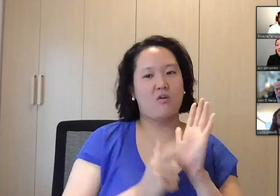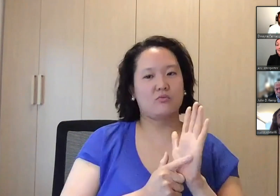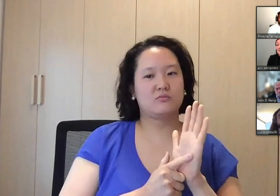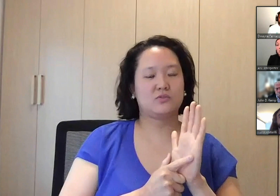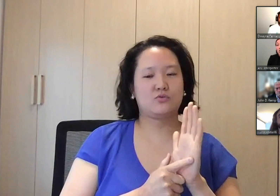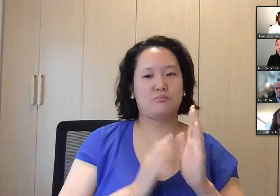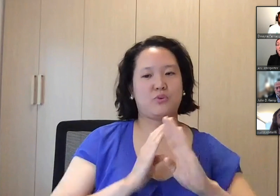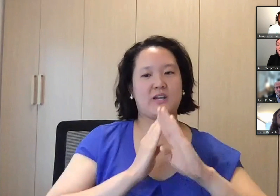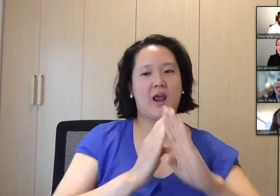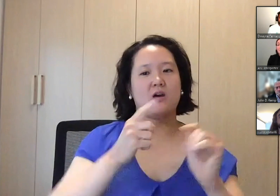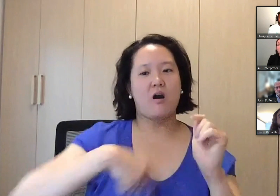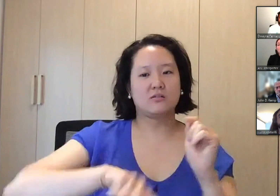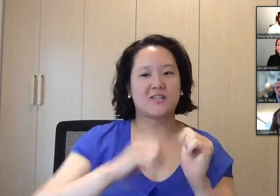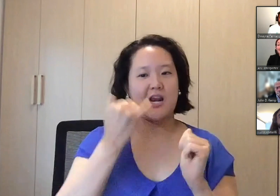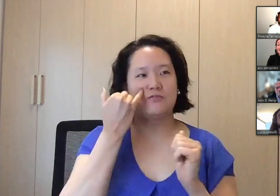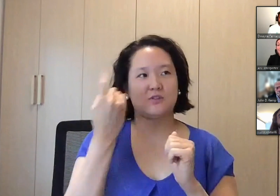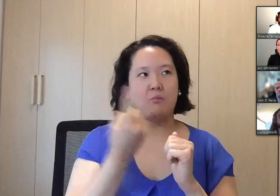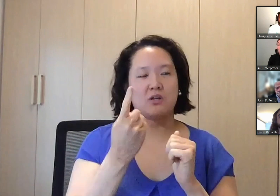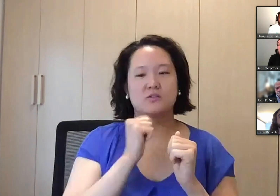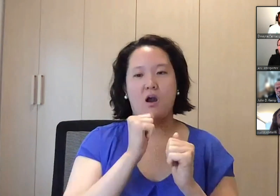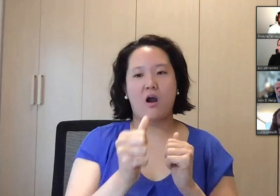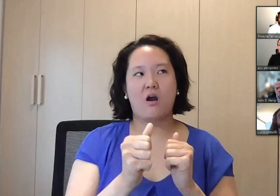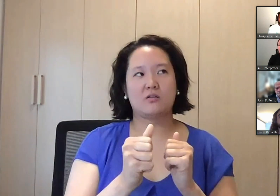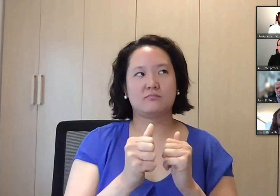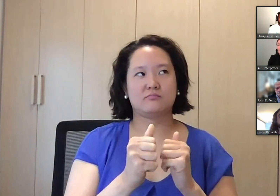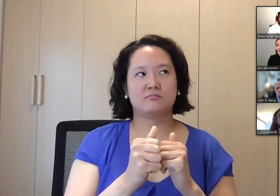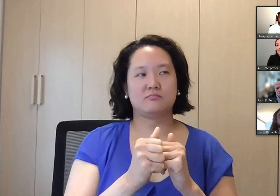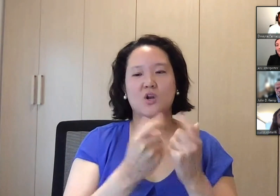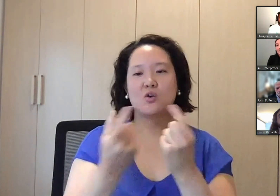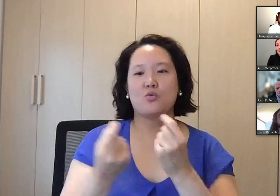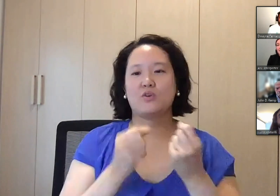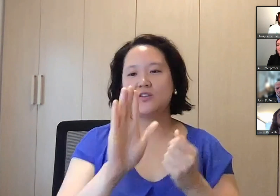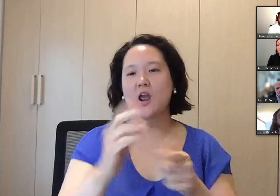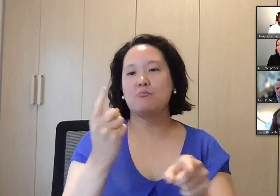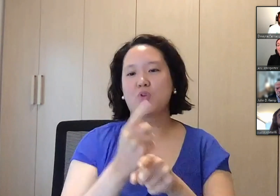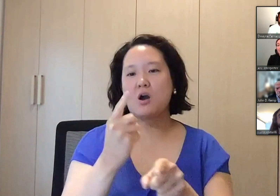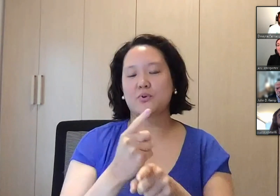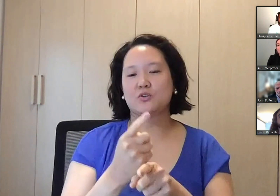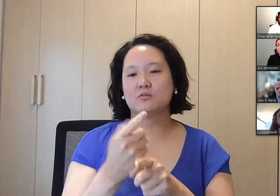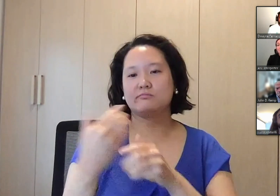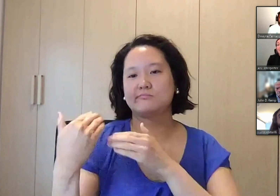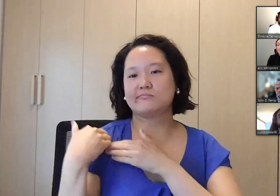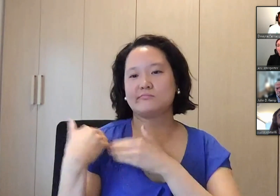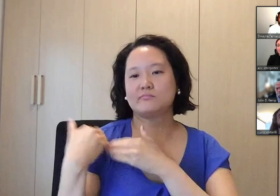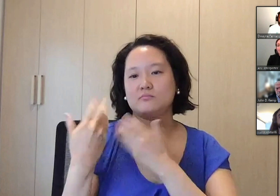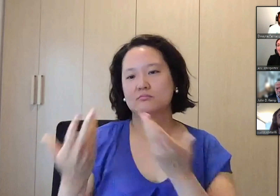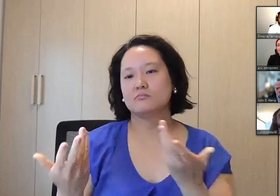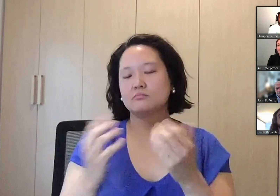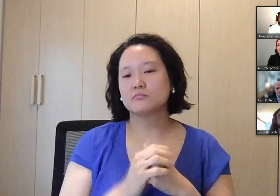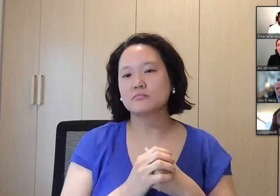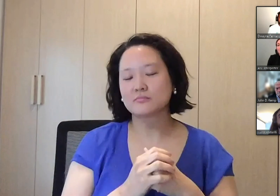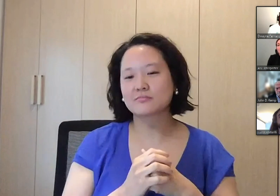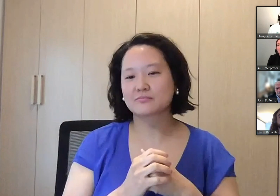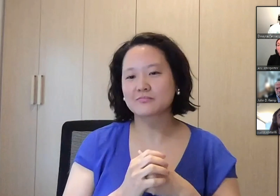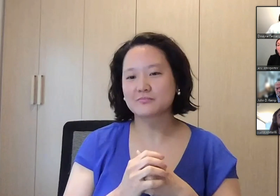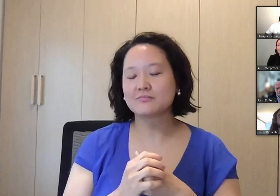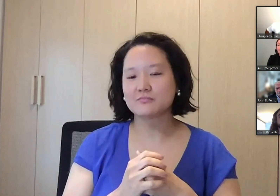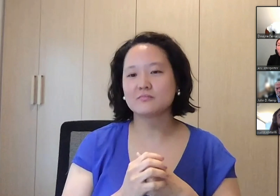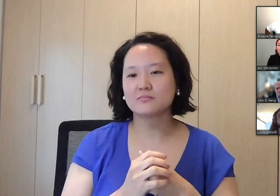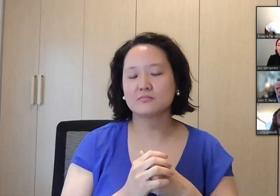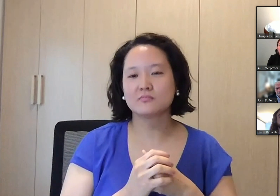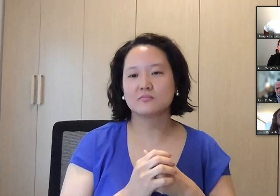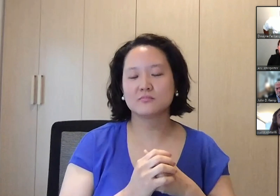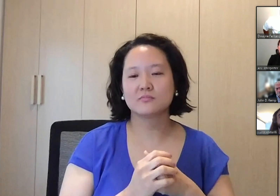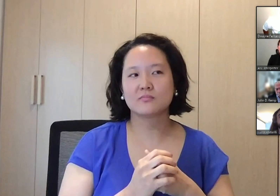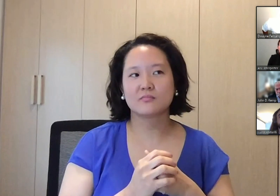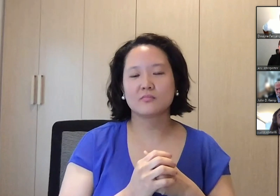included in that teamwork, but really it's those laws that we have that allow that to even happen and make sure that